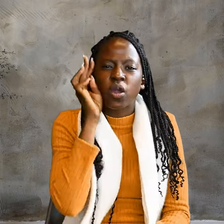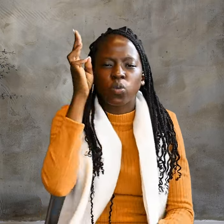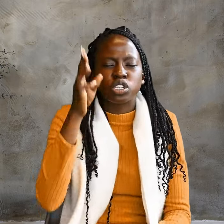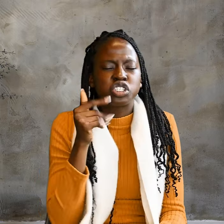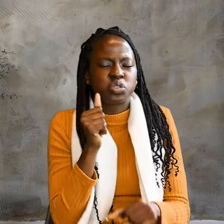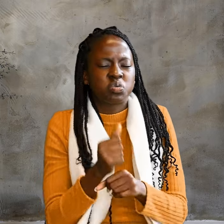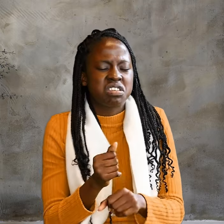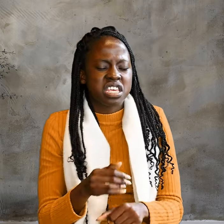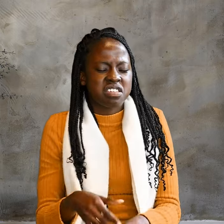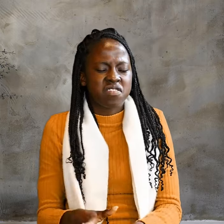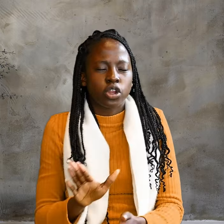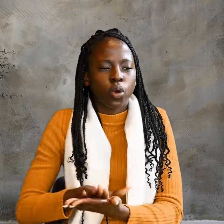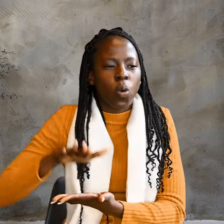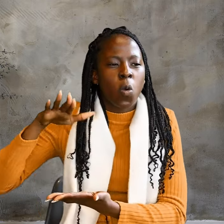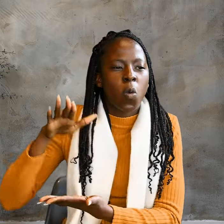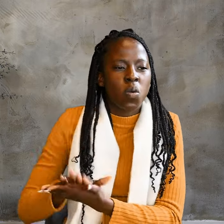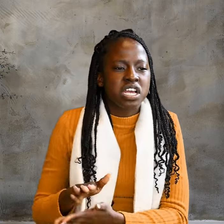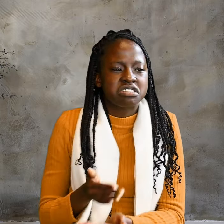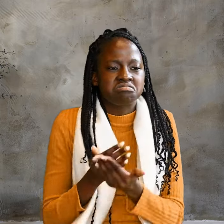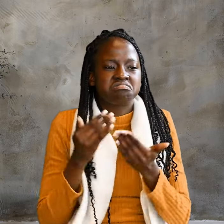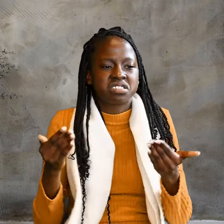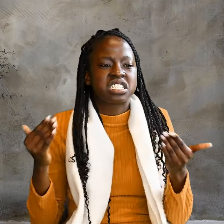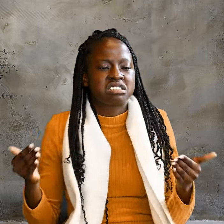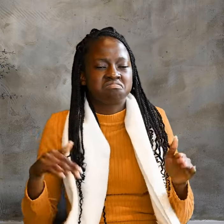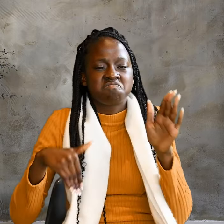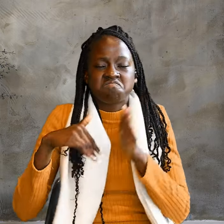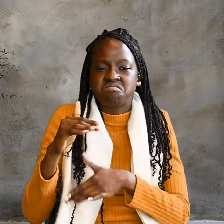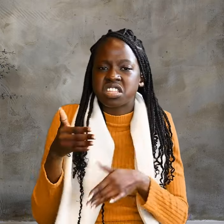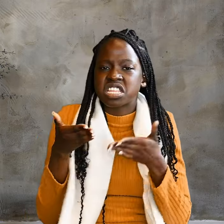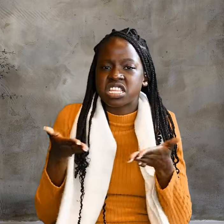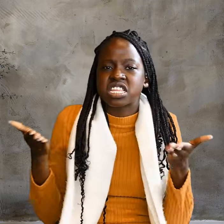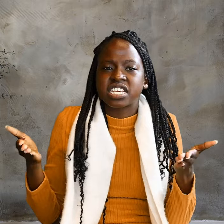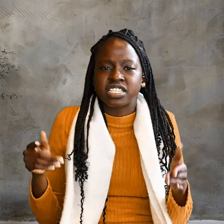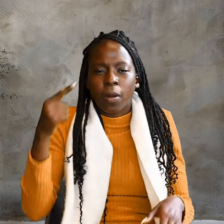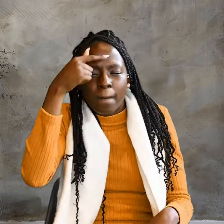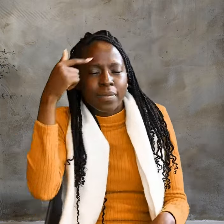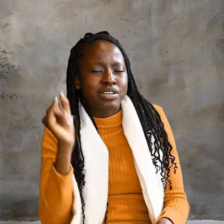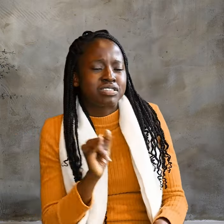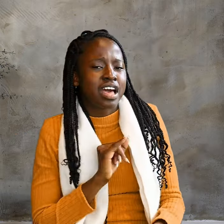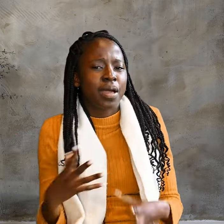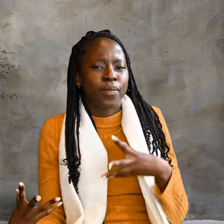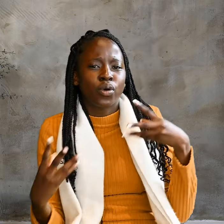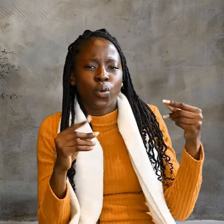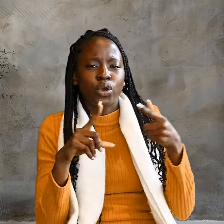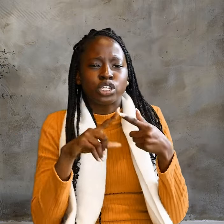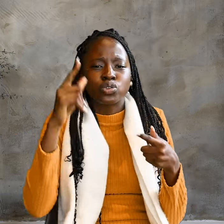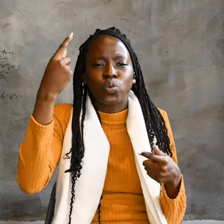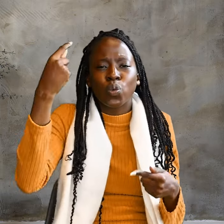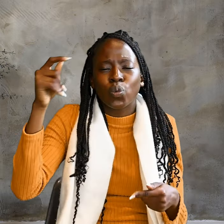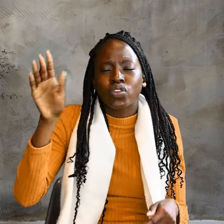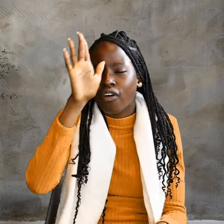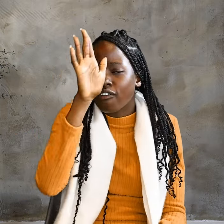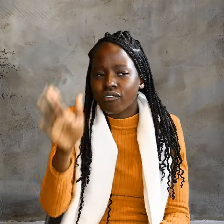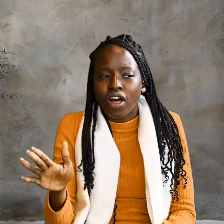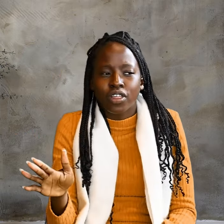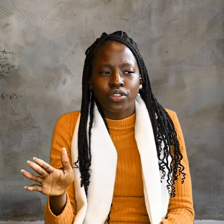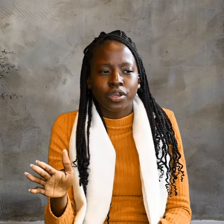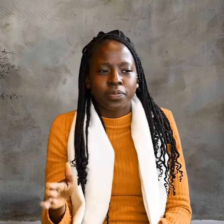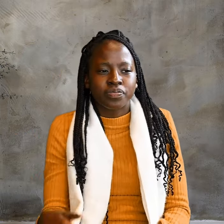will do even greater things than these because I am going to the Father. And I